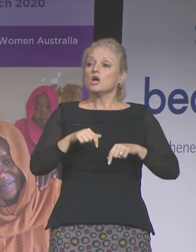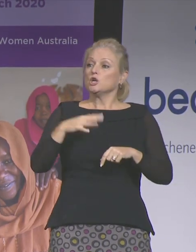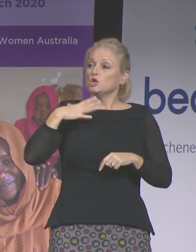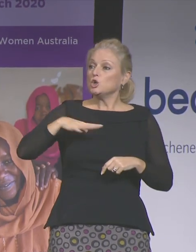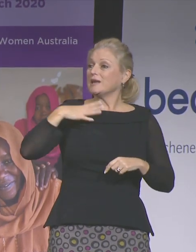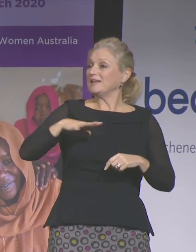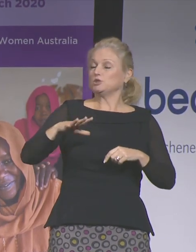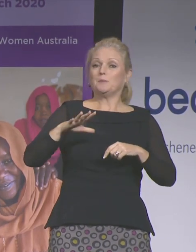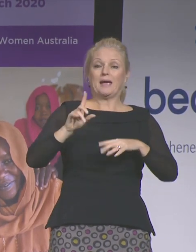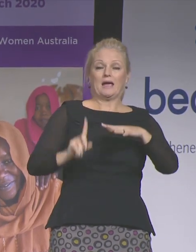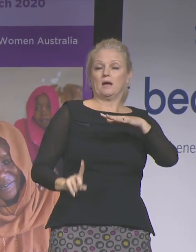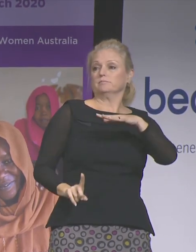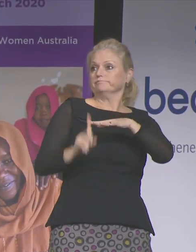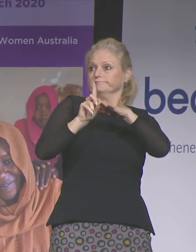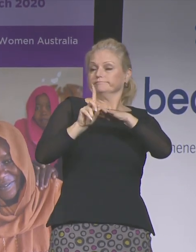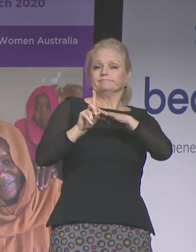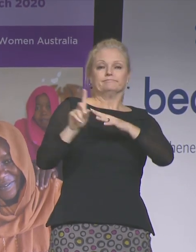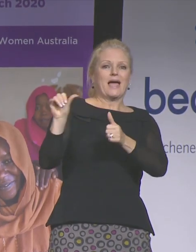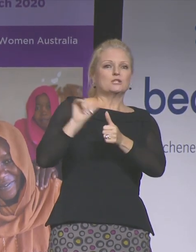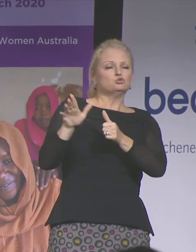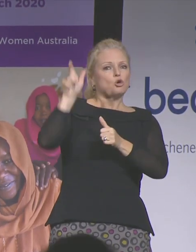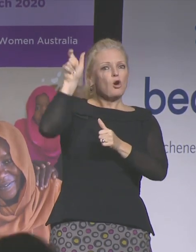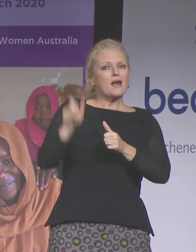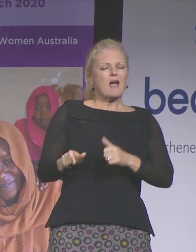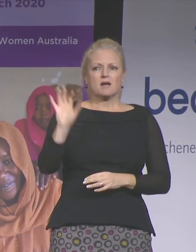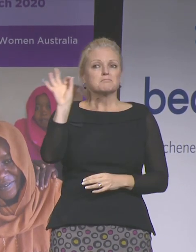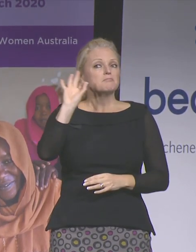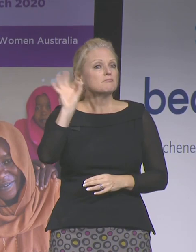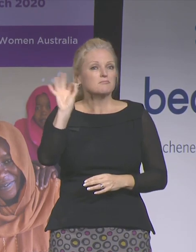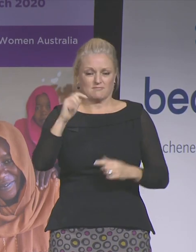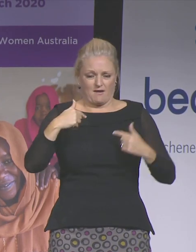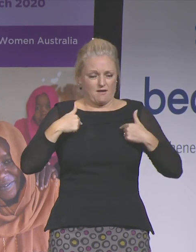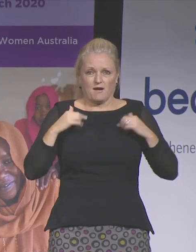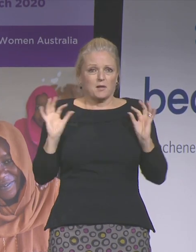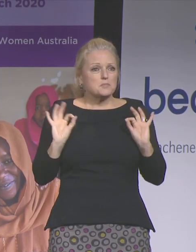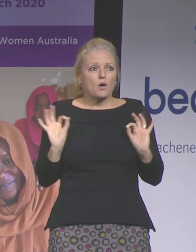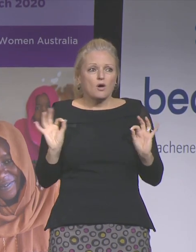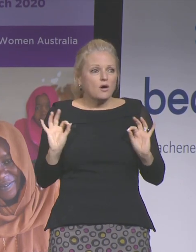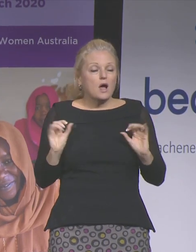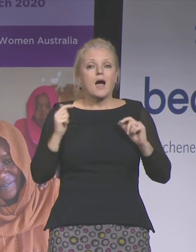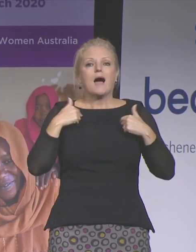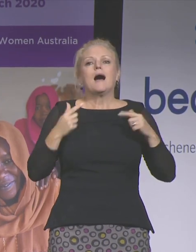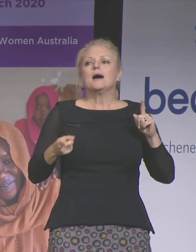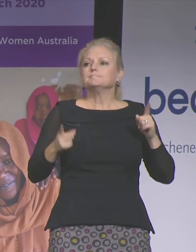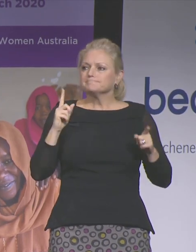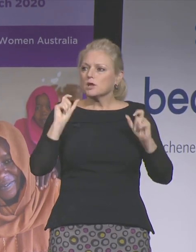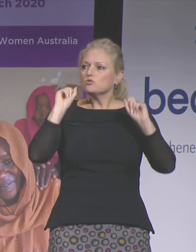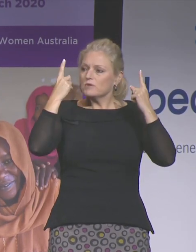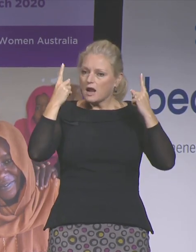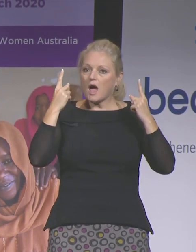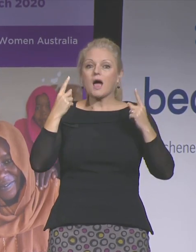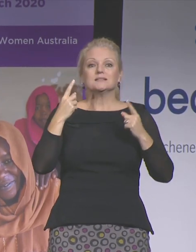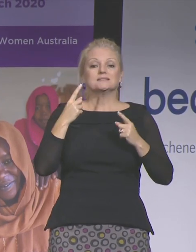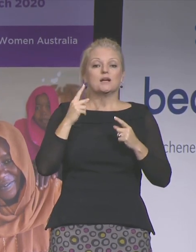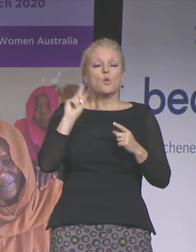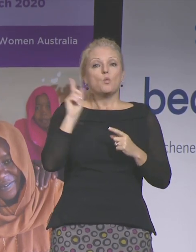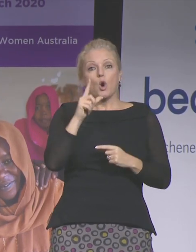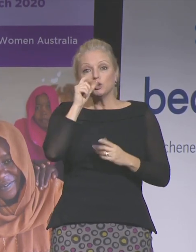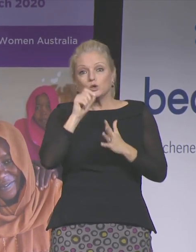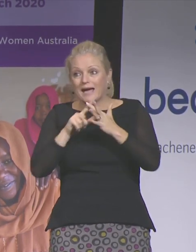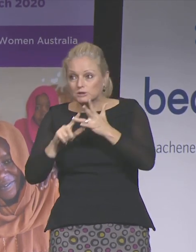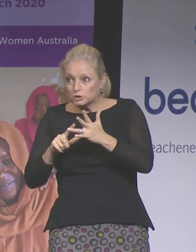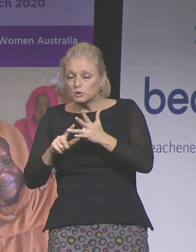I'm certainly not. I now recognise that changing the world is about doing what you can, when you can.